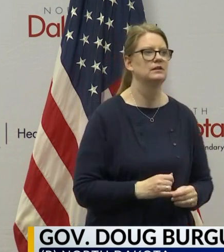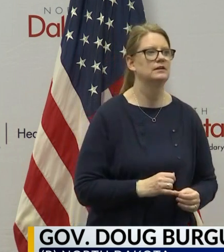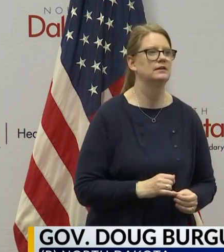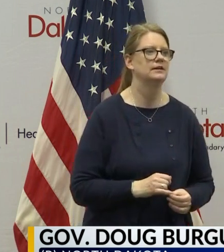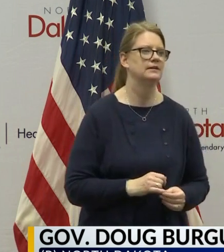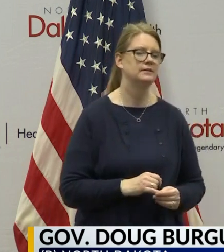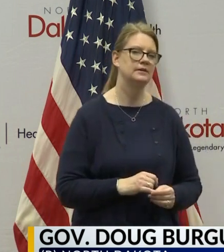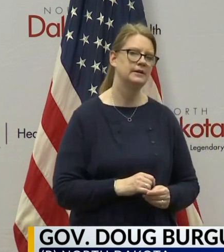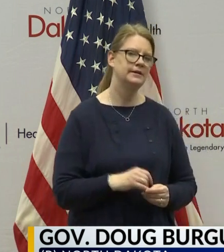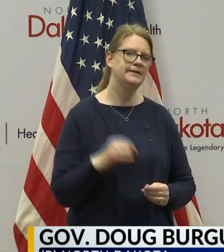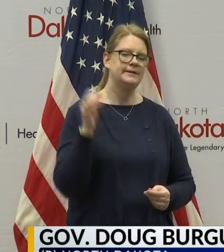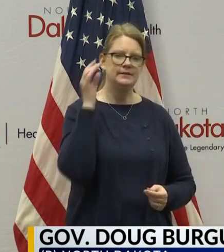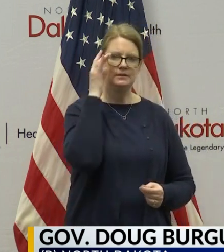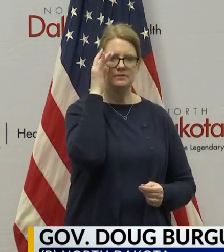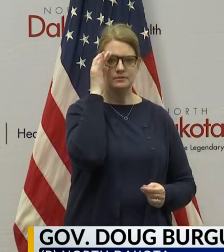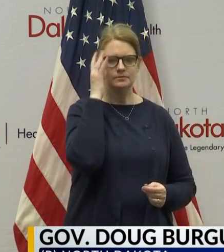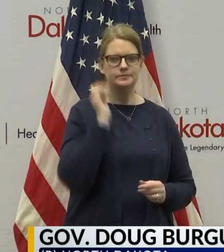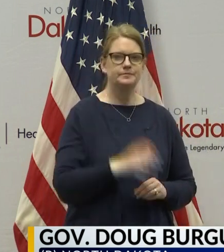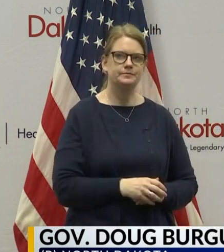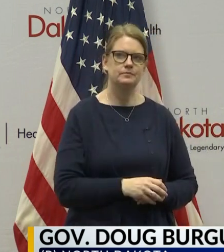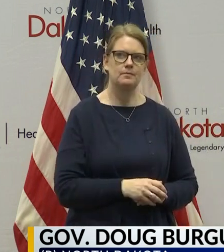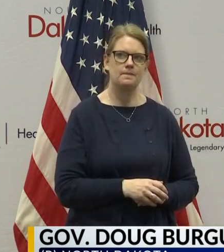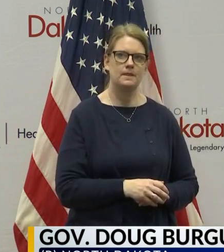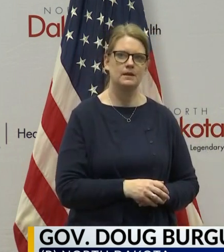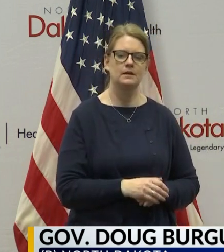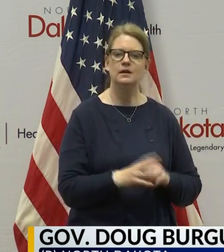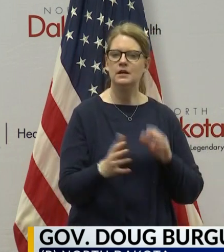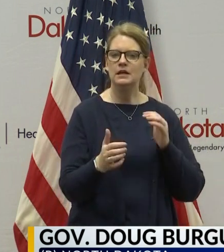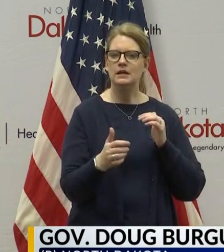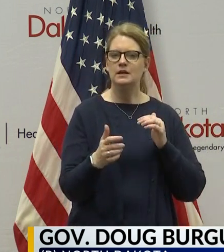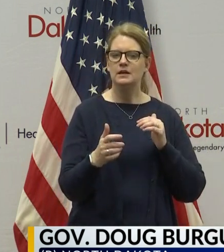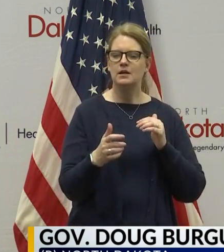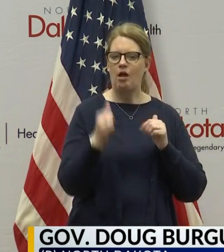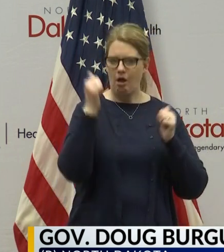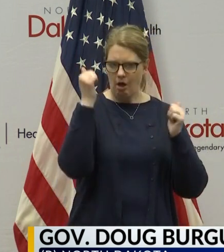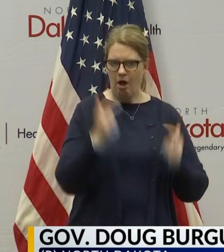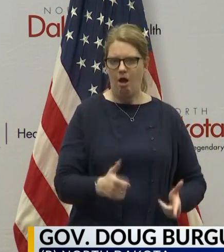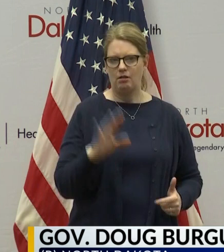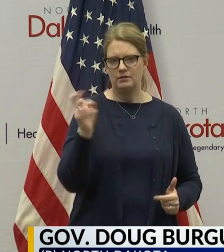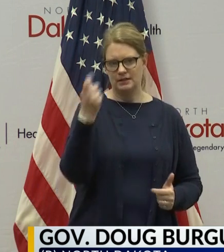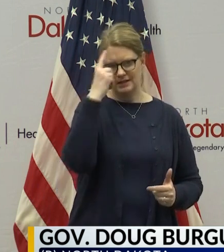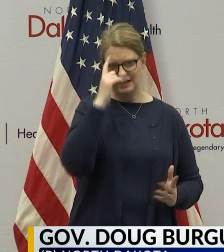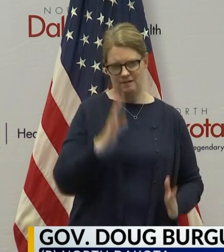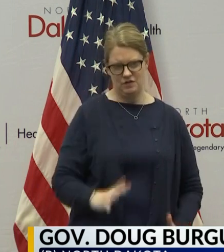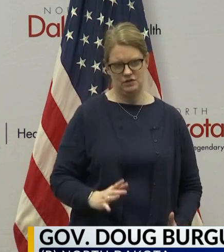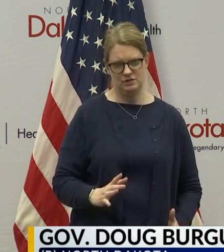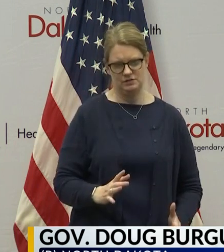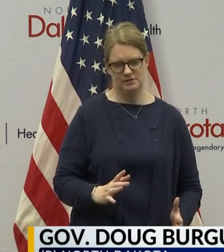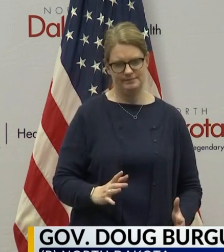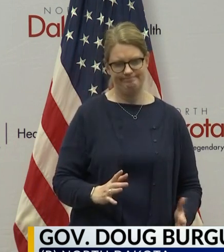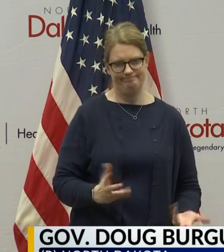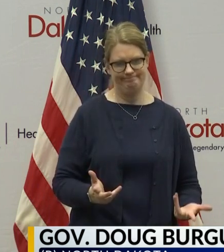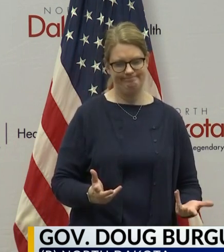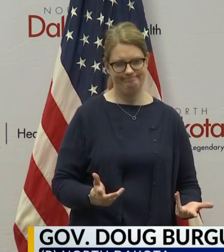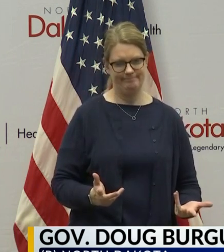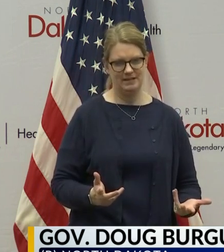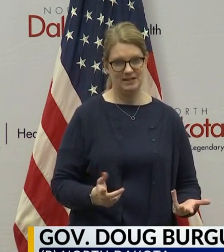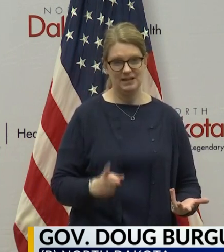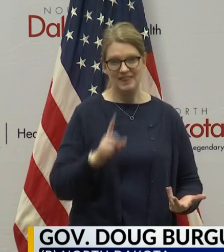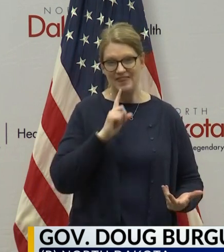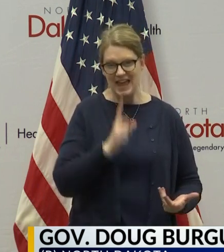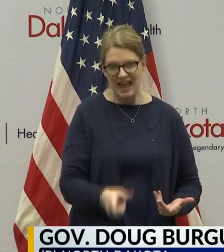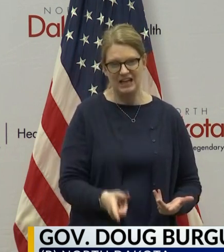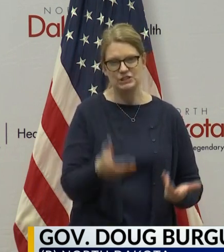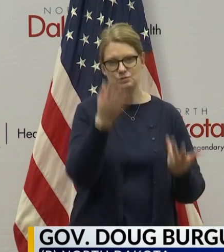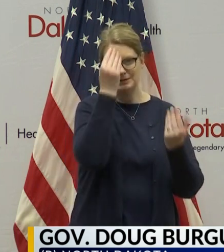I think that what's missing for every governor is the actual data on whether